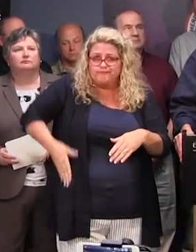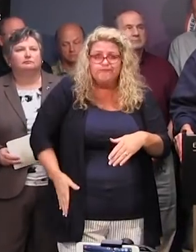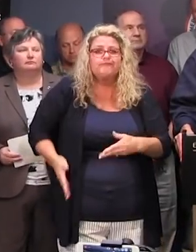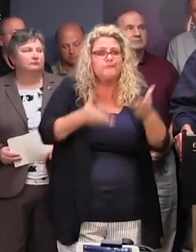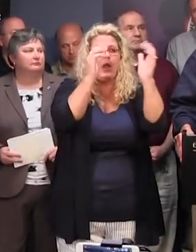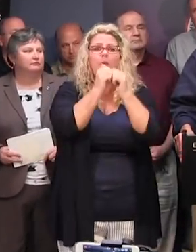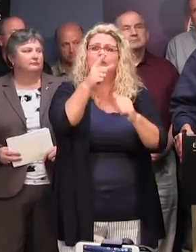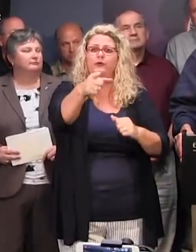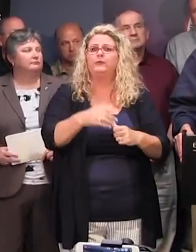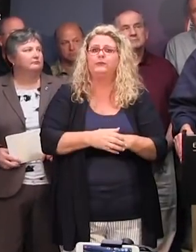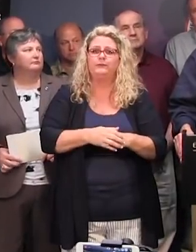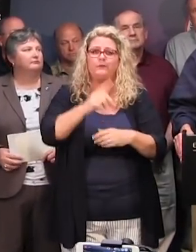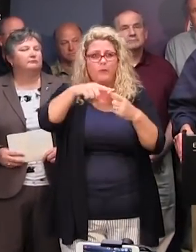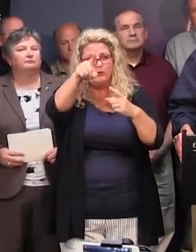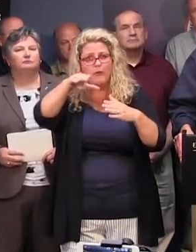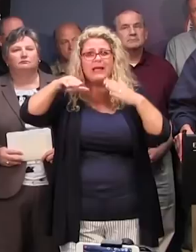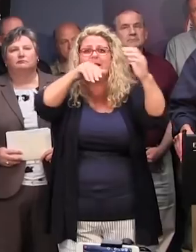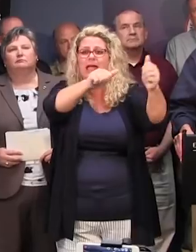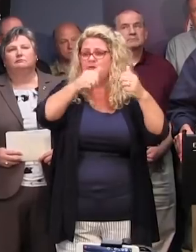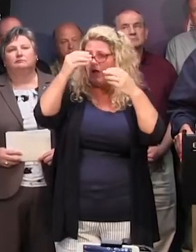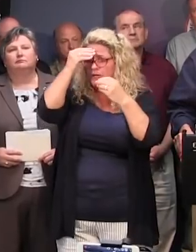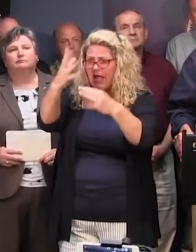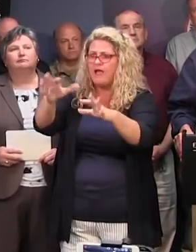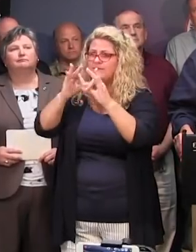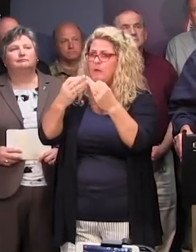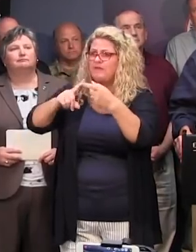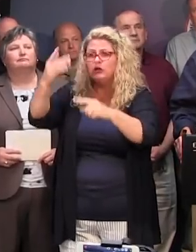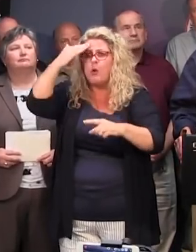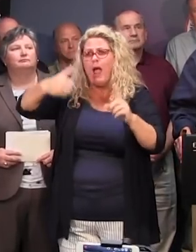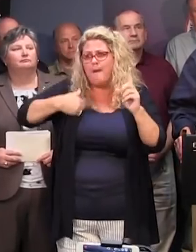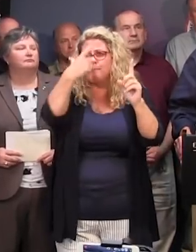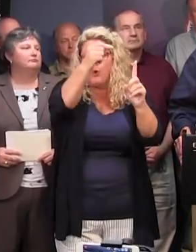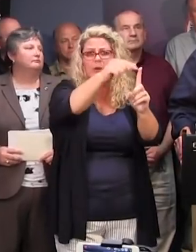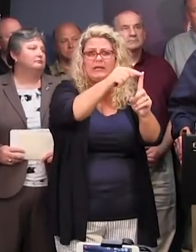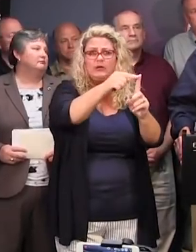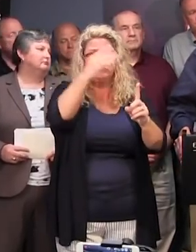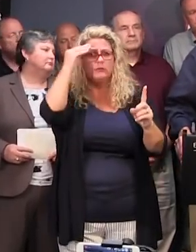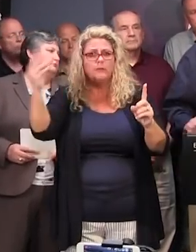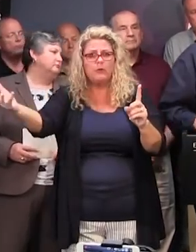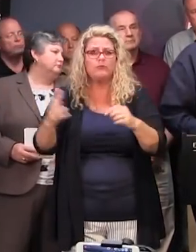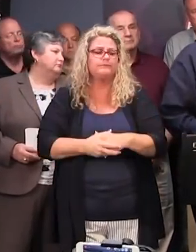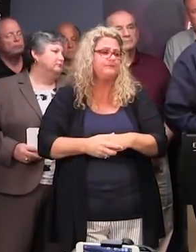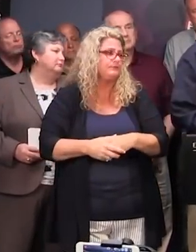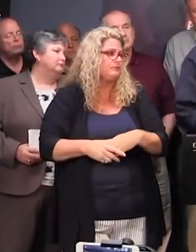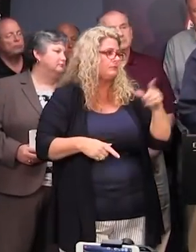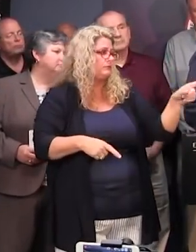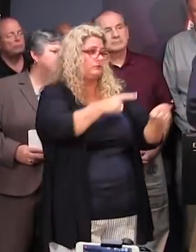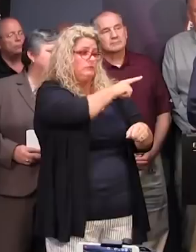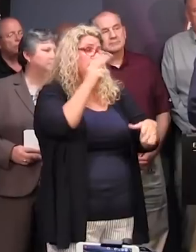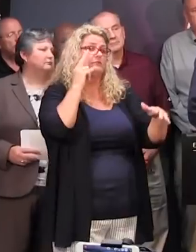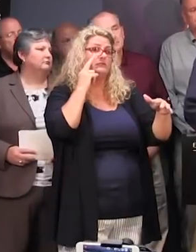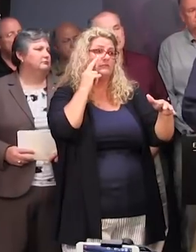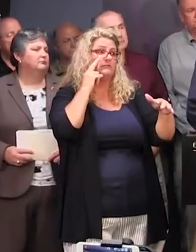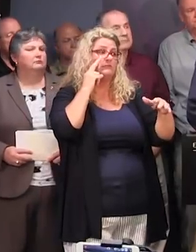when you're all leaving, let your friends and family know where you're going. Governor? So do you anticipate or plan on